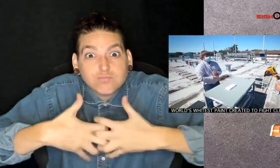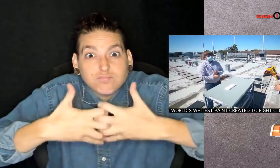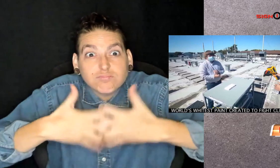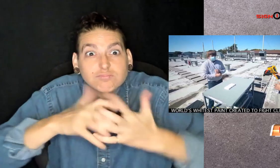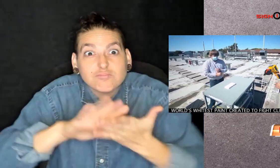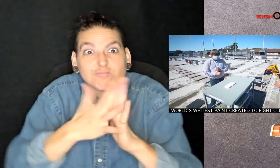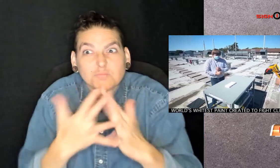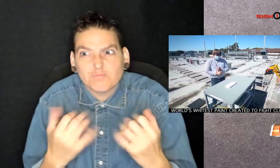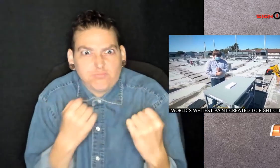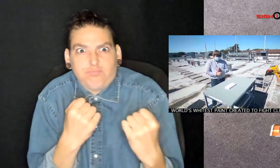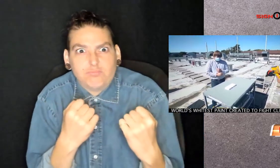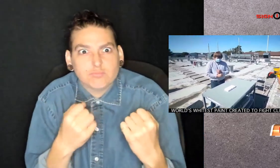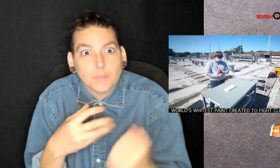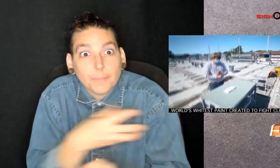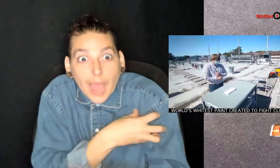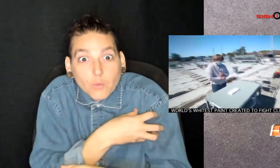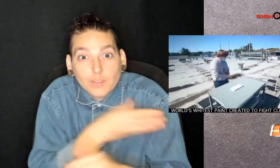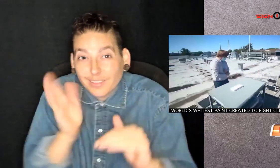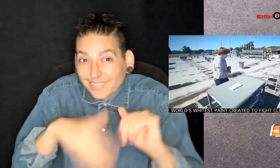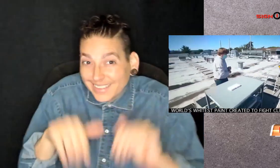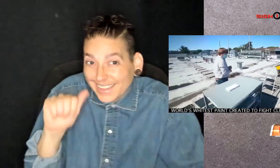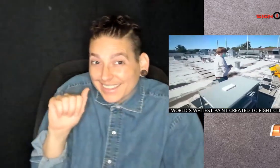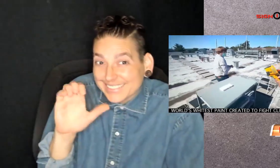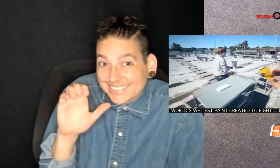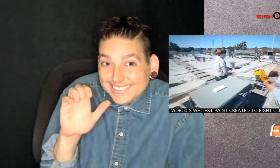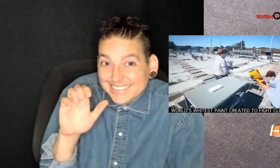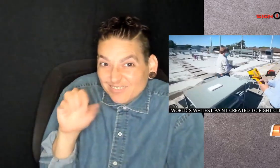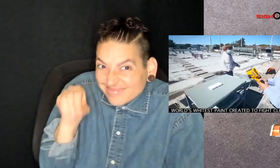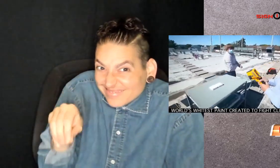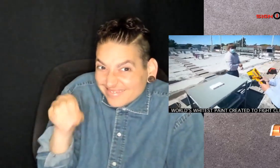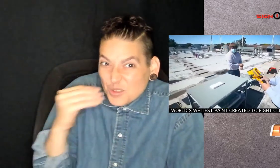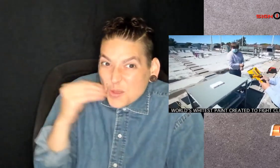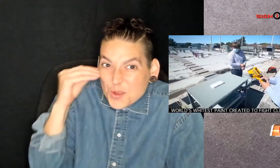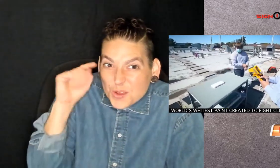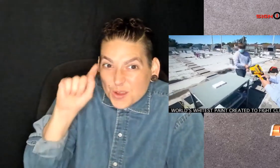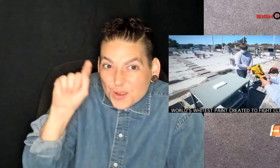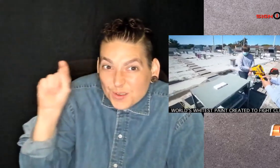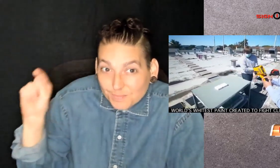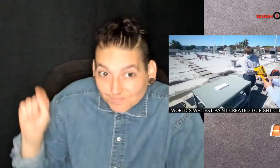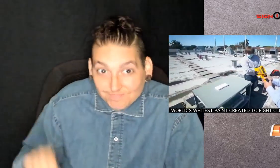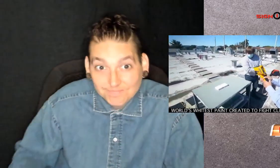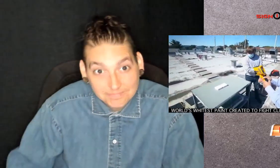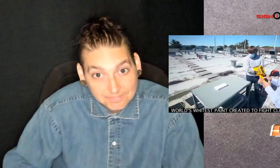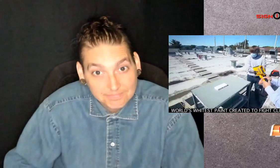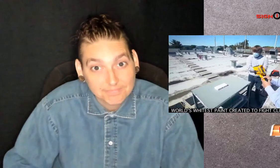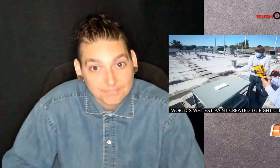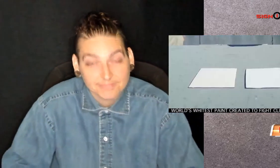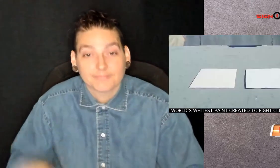it would generate more power than air conditioners in most houses.